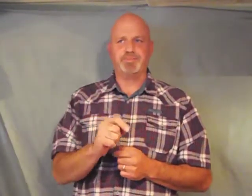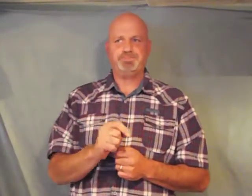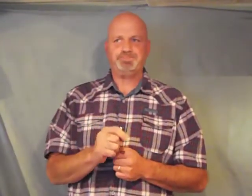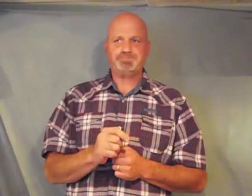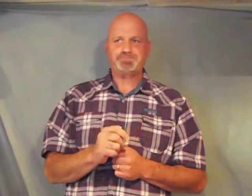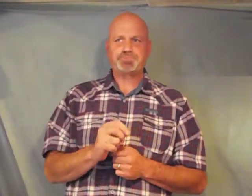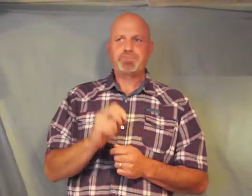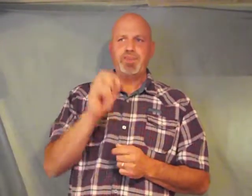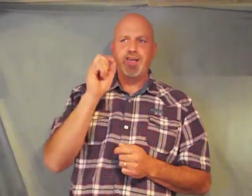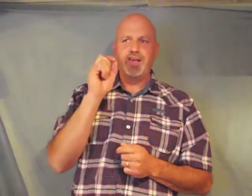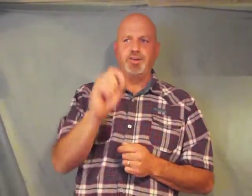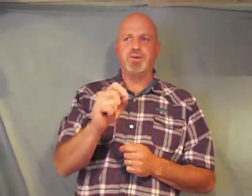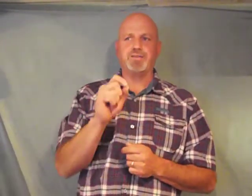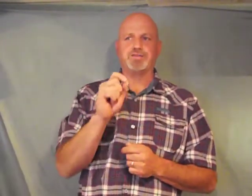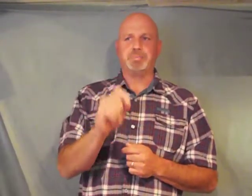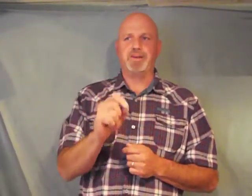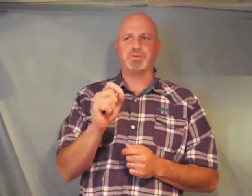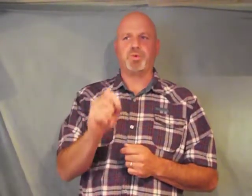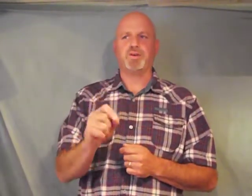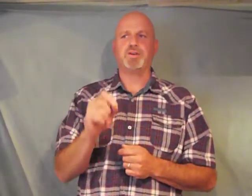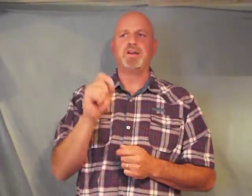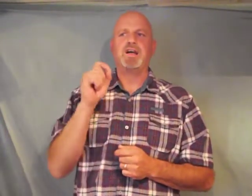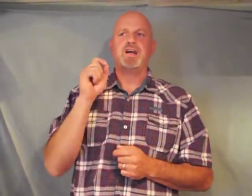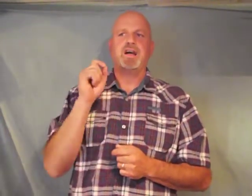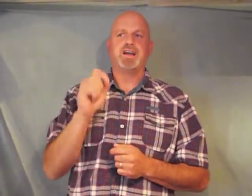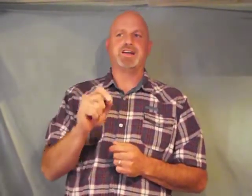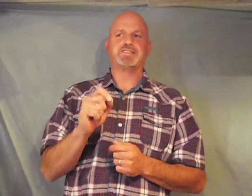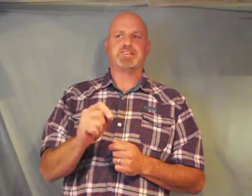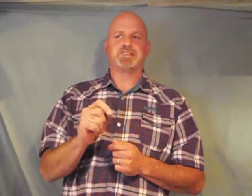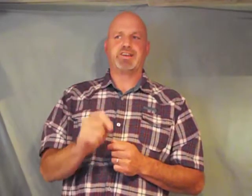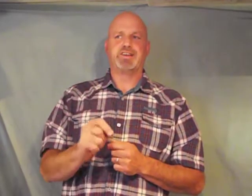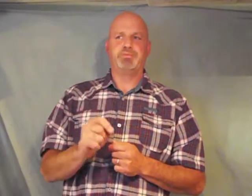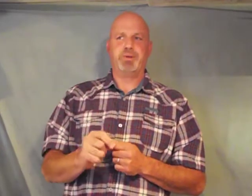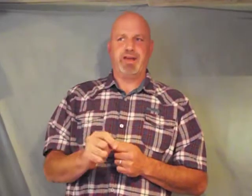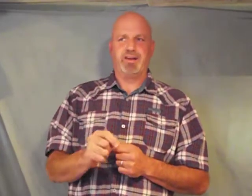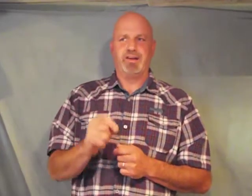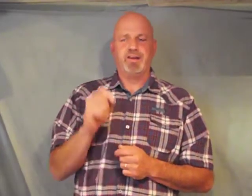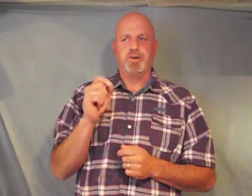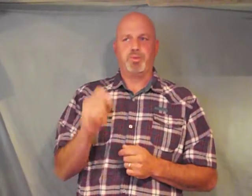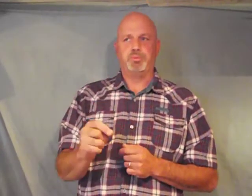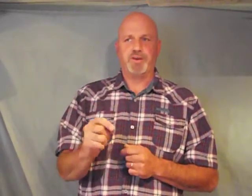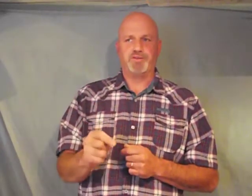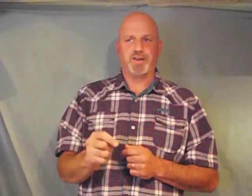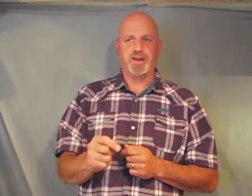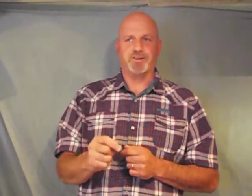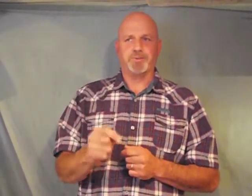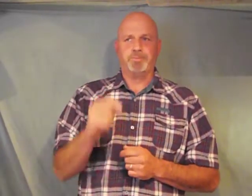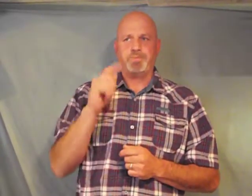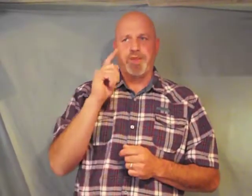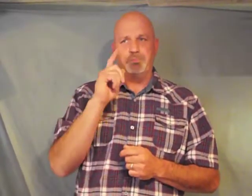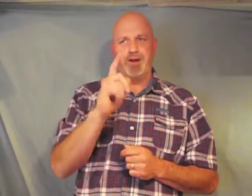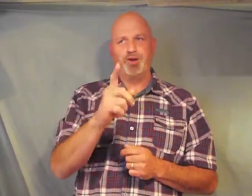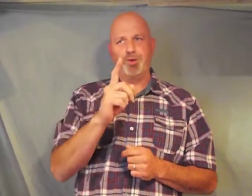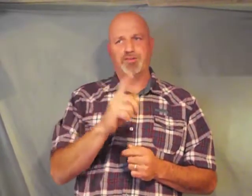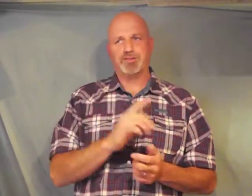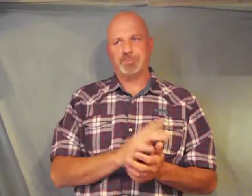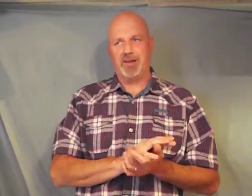and whoever speaks a word against the son of man will be forgiven but whoever speaks